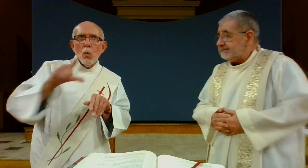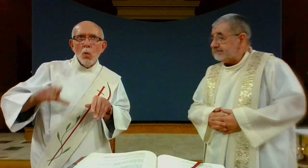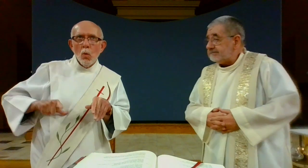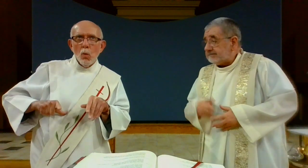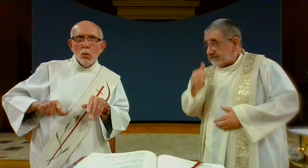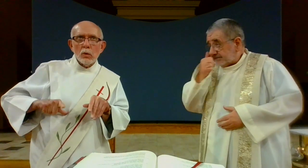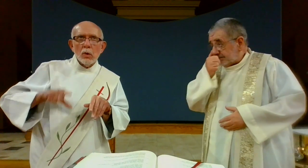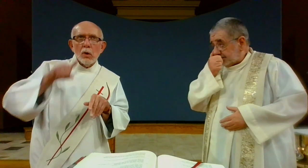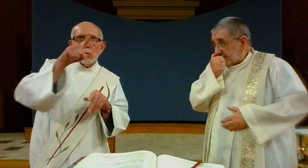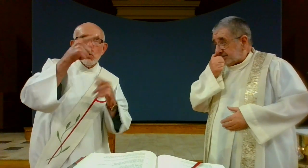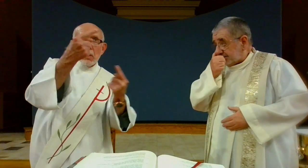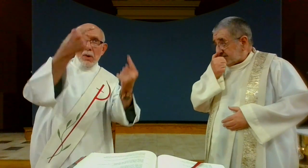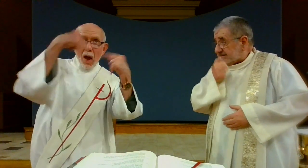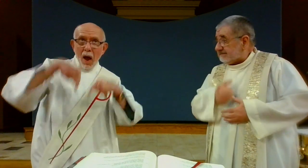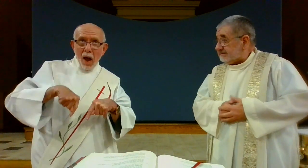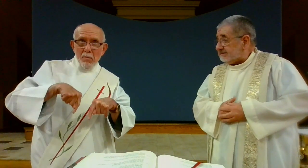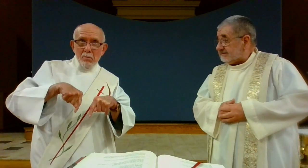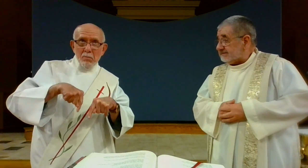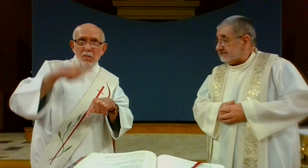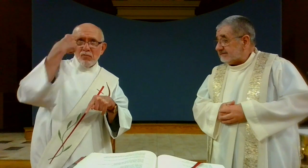Lord, you came for us.